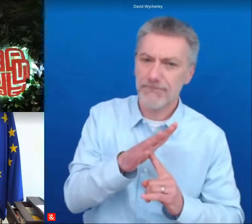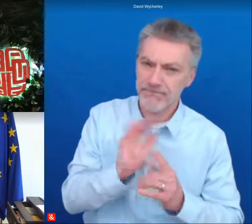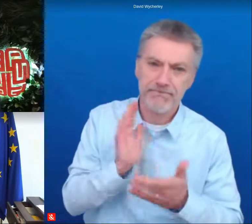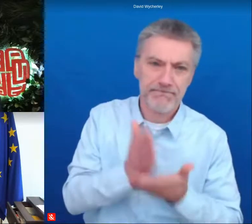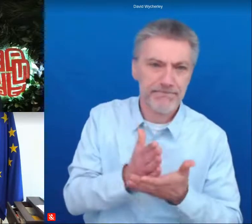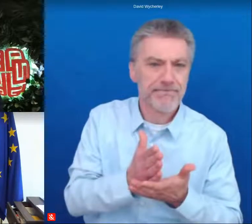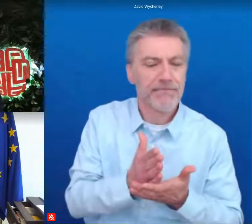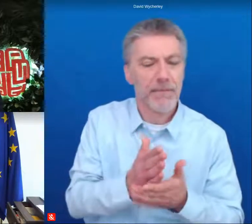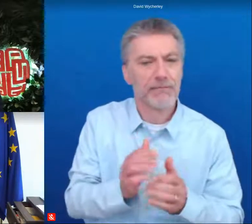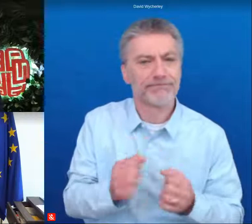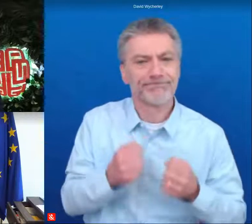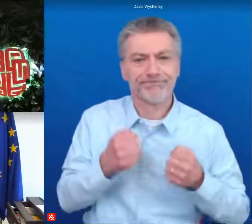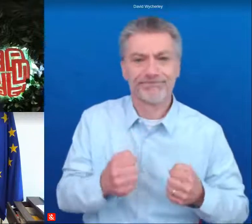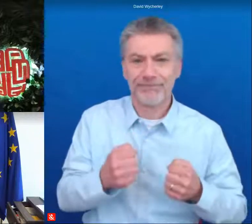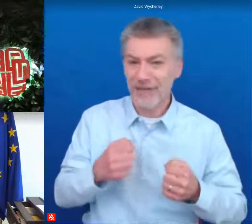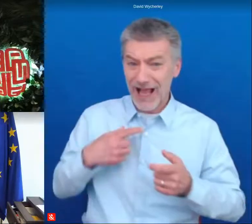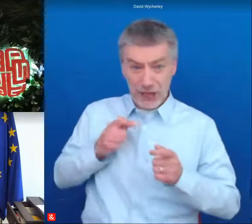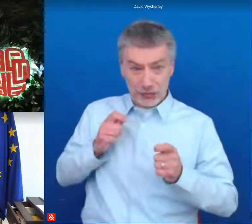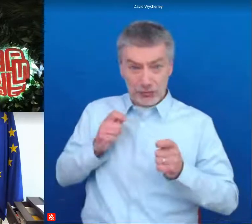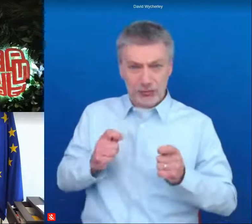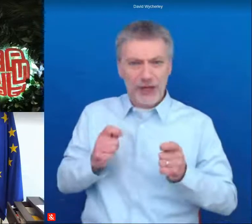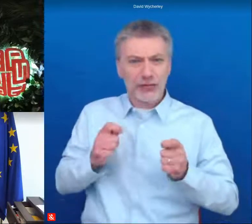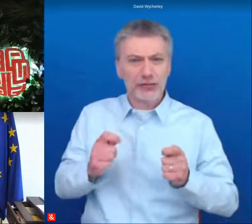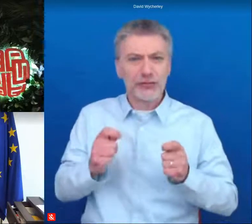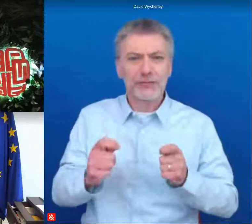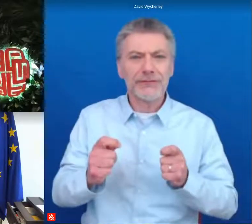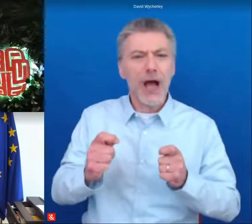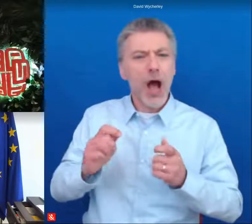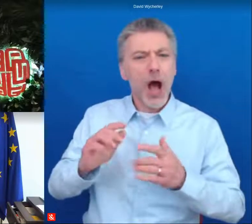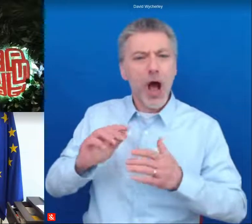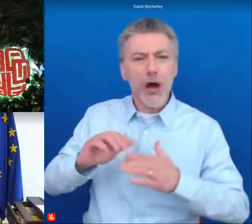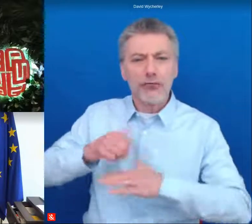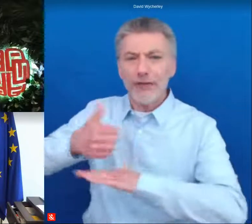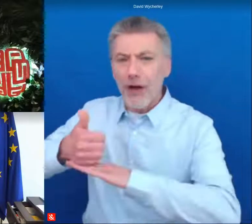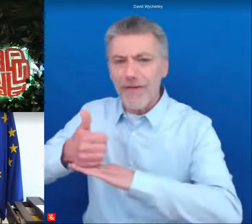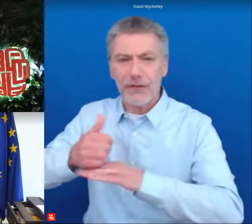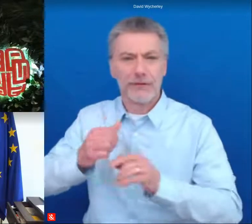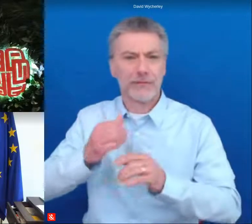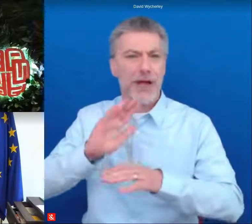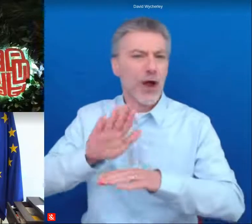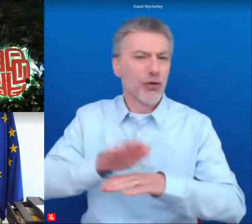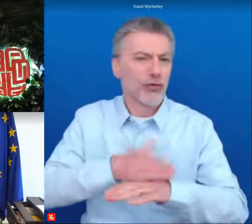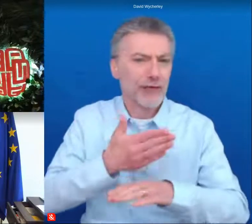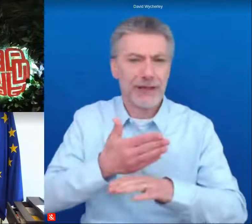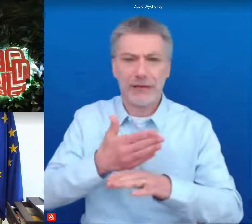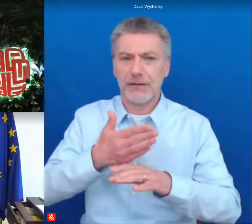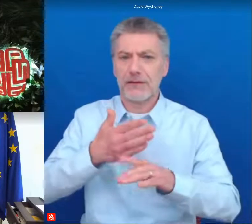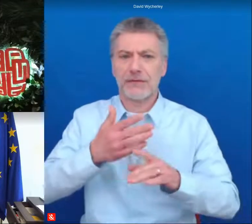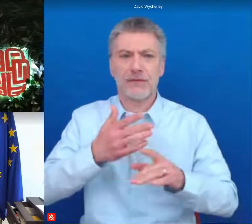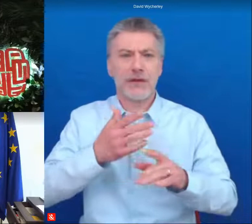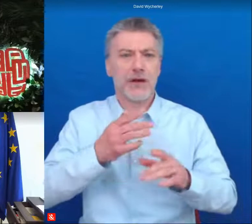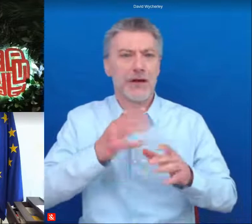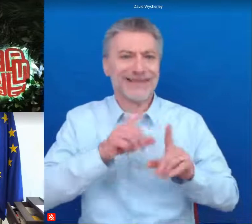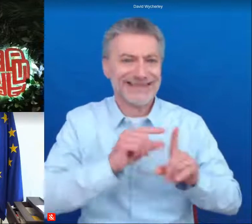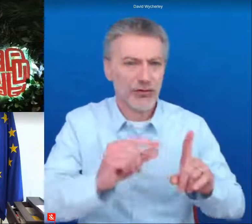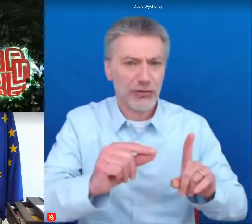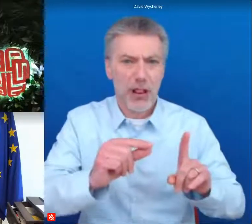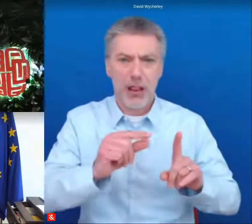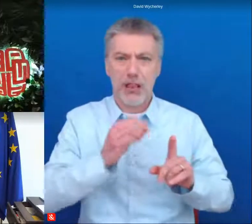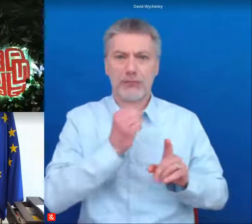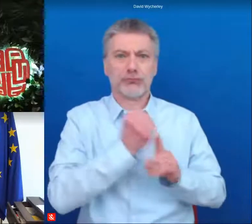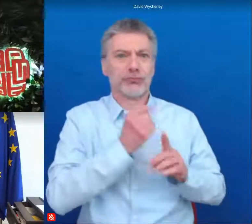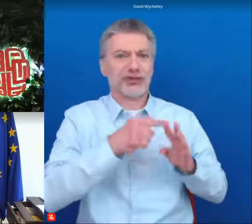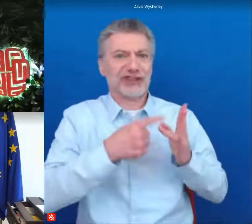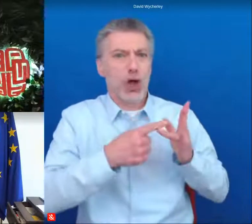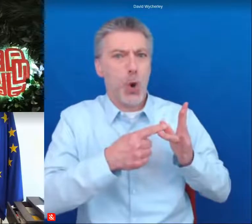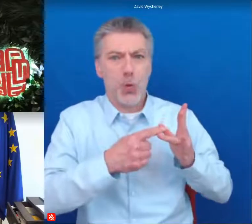all of these changes the recovery the green and digital transition with geostrategic challenges that europe is increasingly